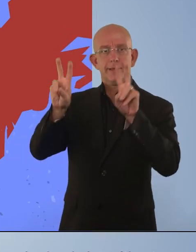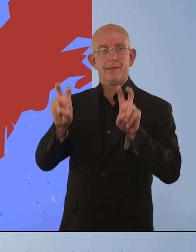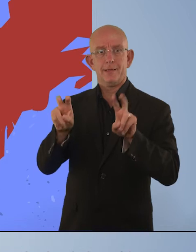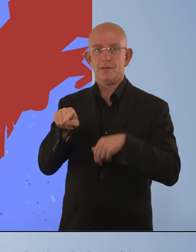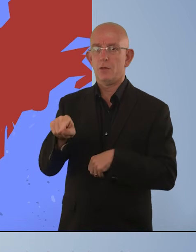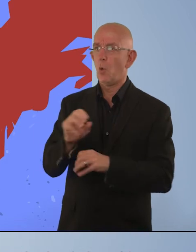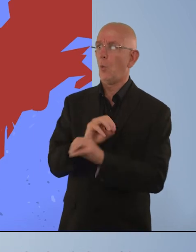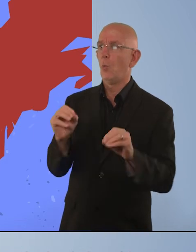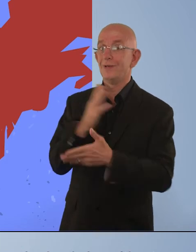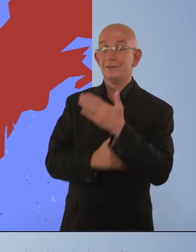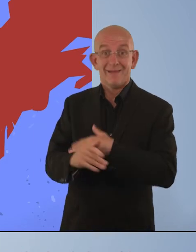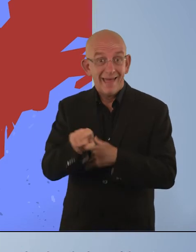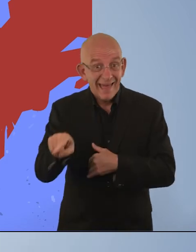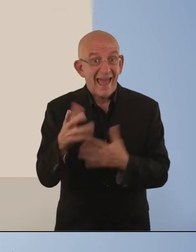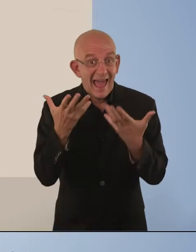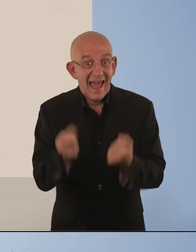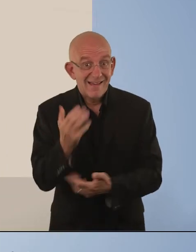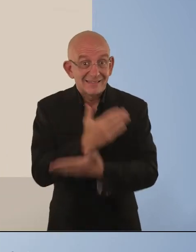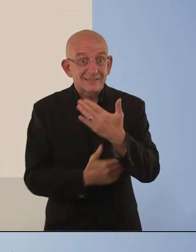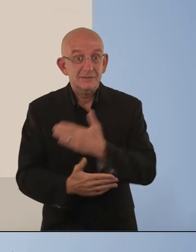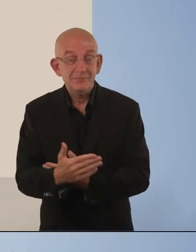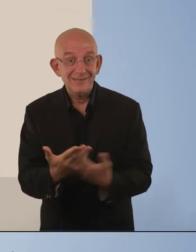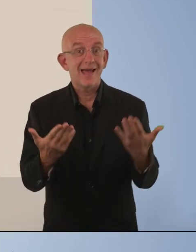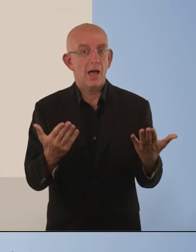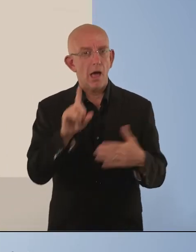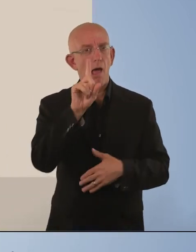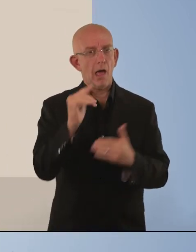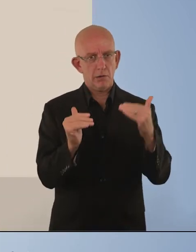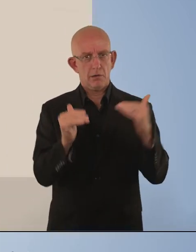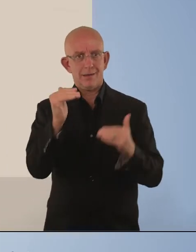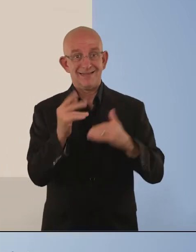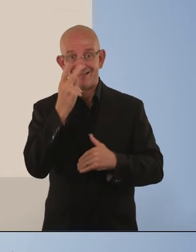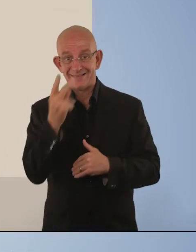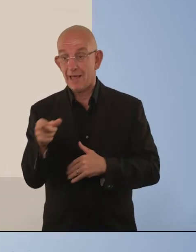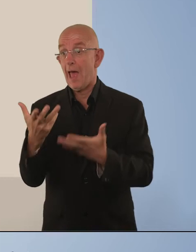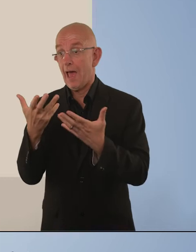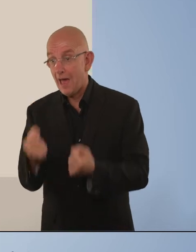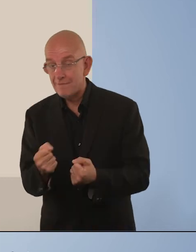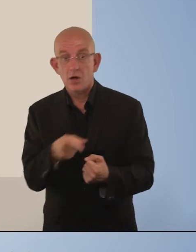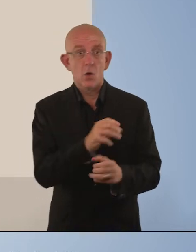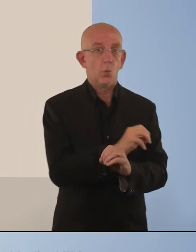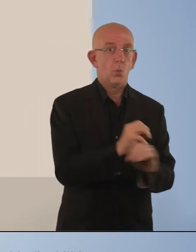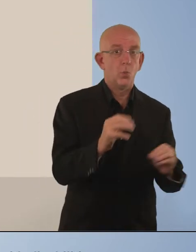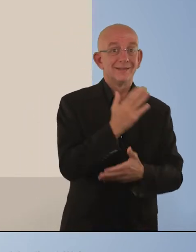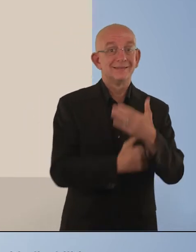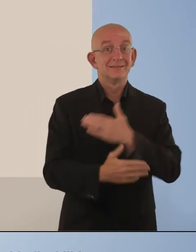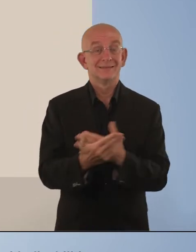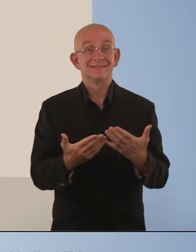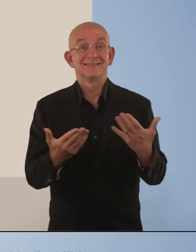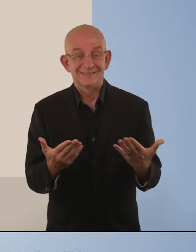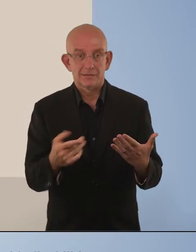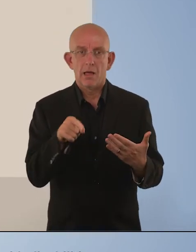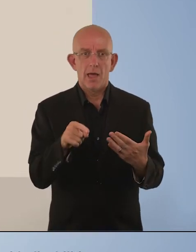they have disabilities. However, when comparing gaps between those with and without disabilities, having a few